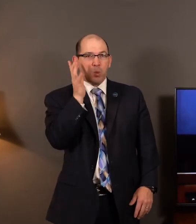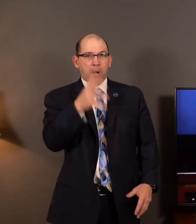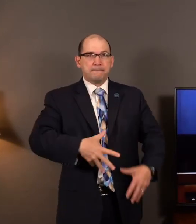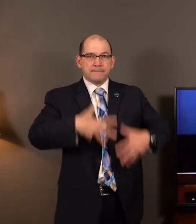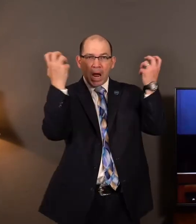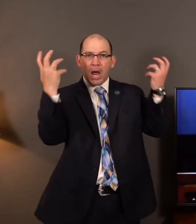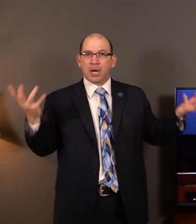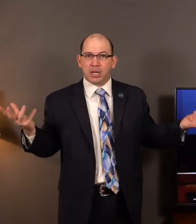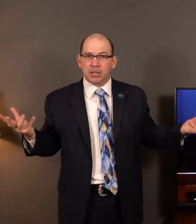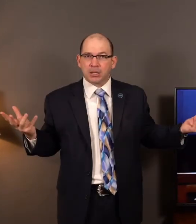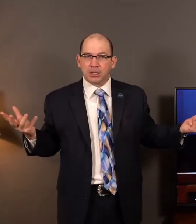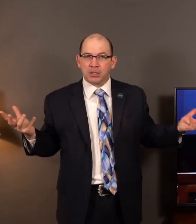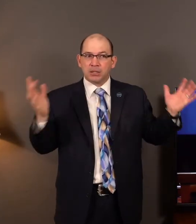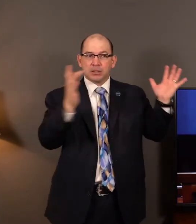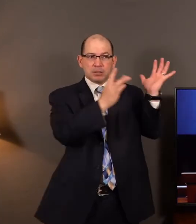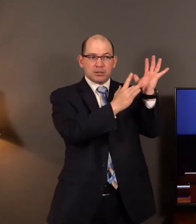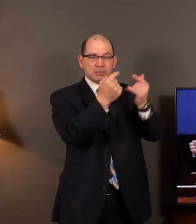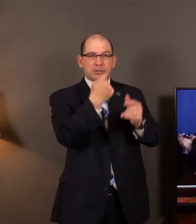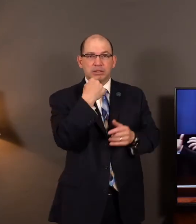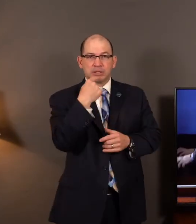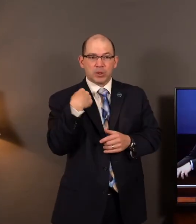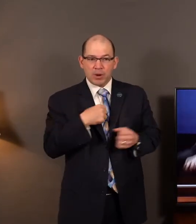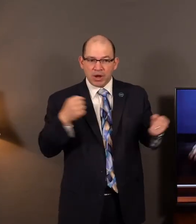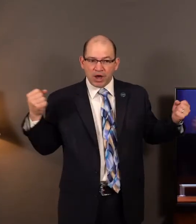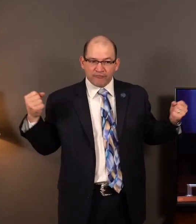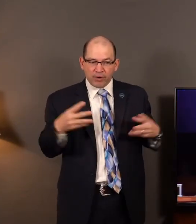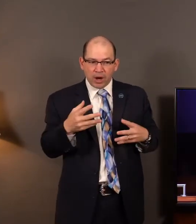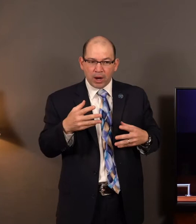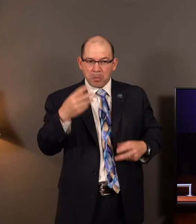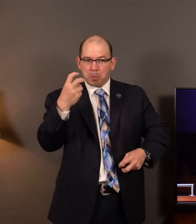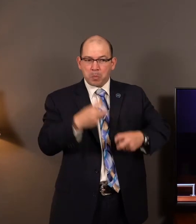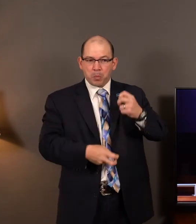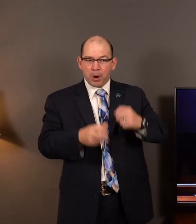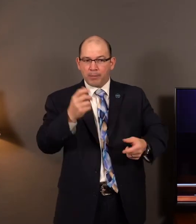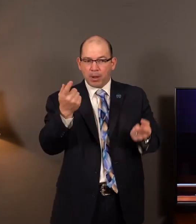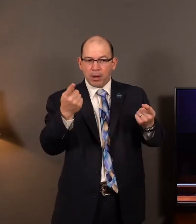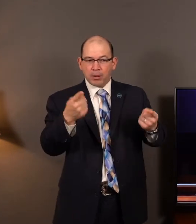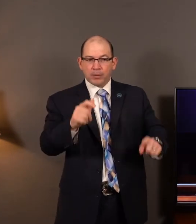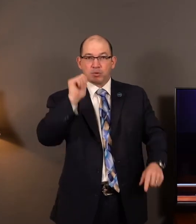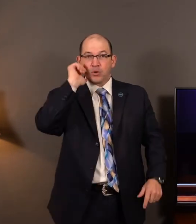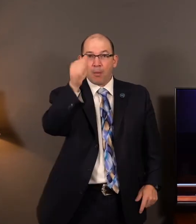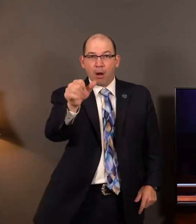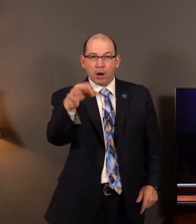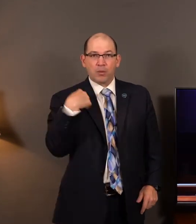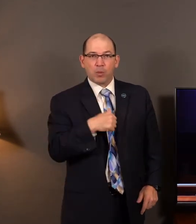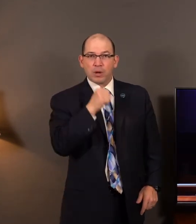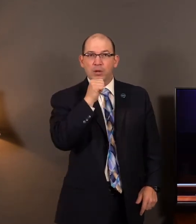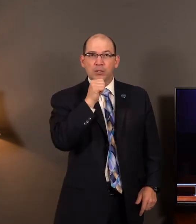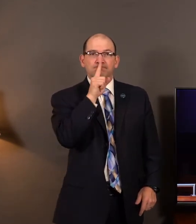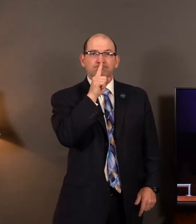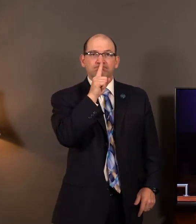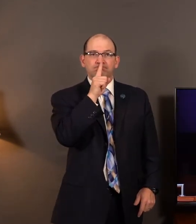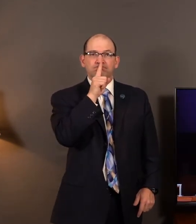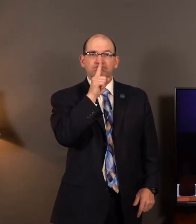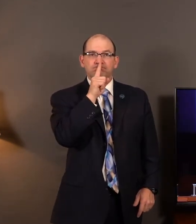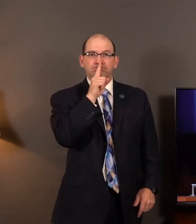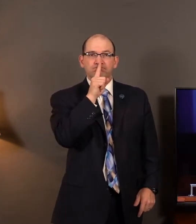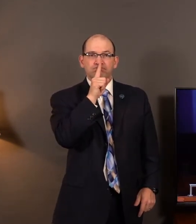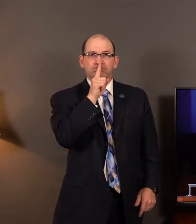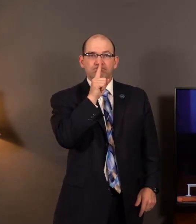at us. The Bible says they were fearful that some mischief should fall upon them. They said, we can't even wait till tomorrow